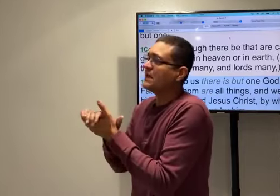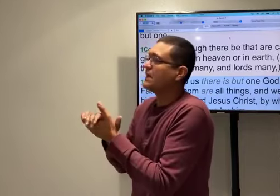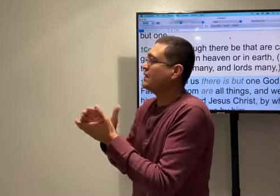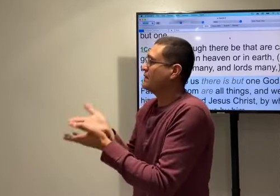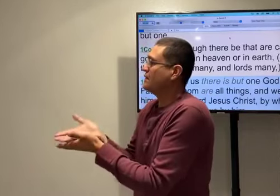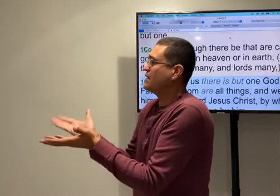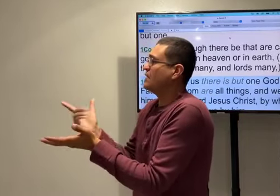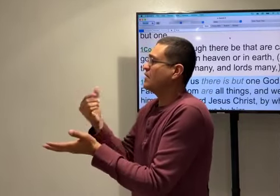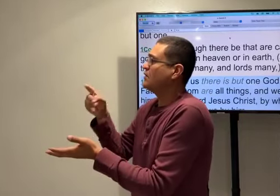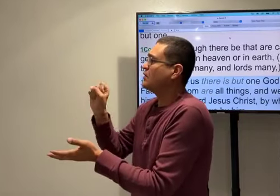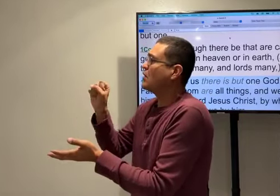The world believes.